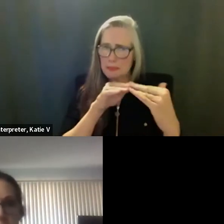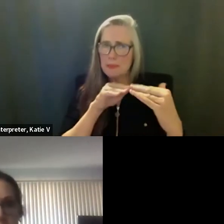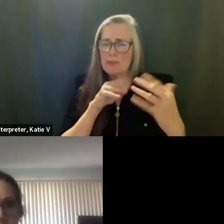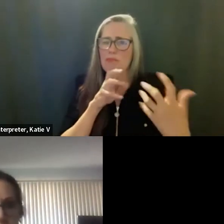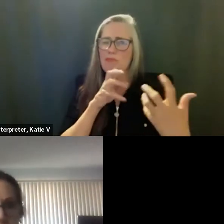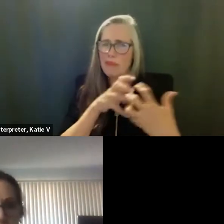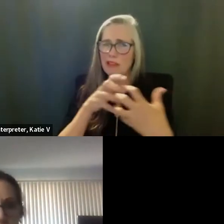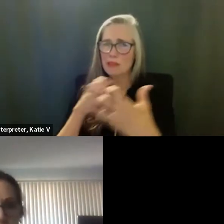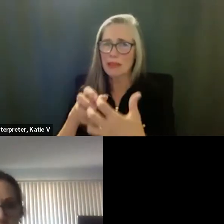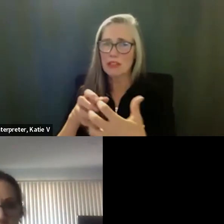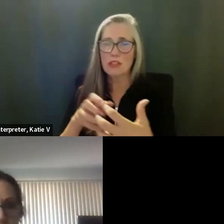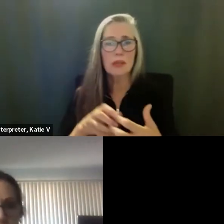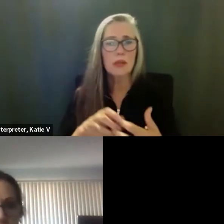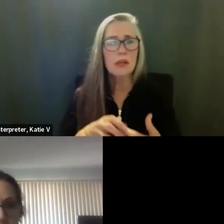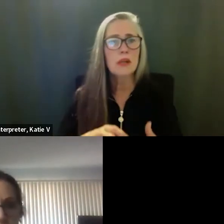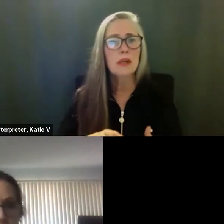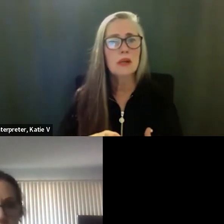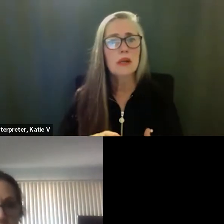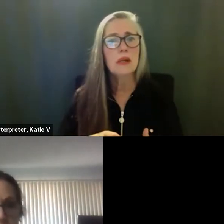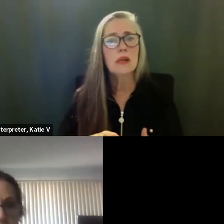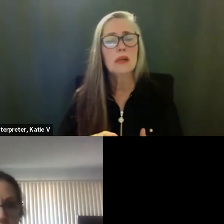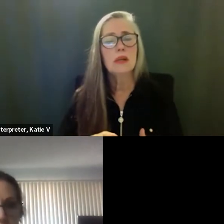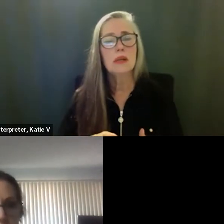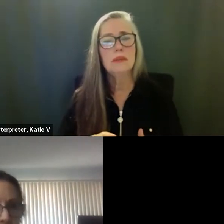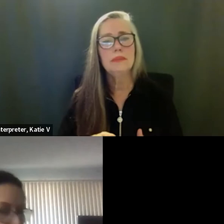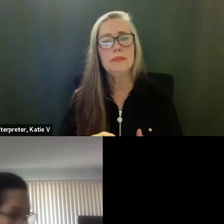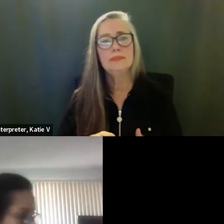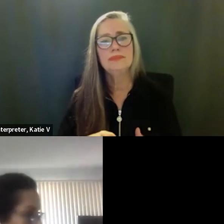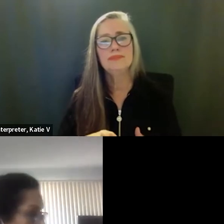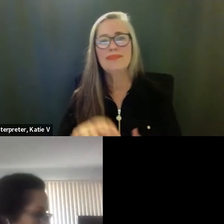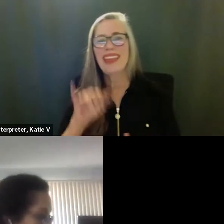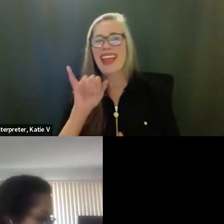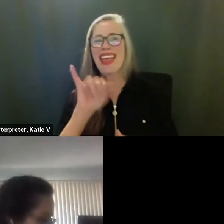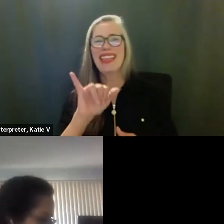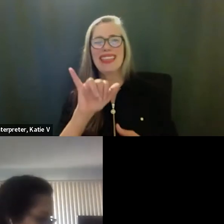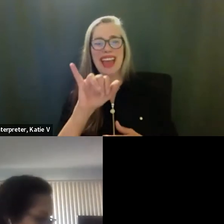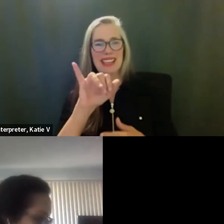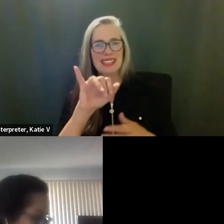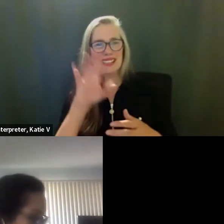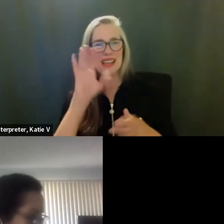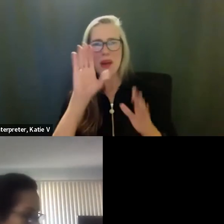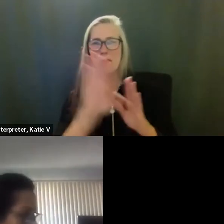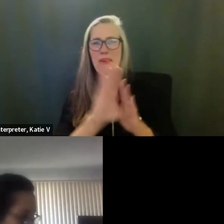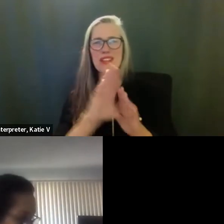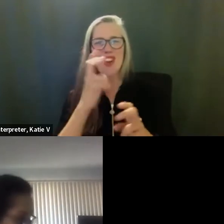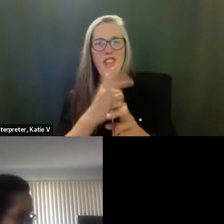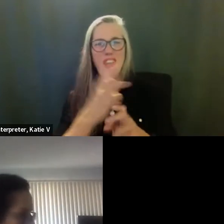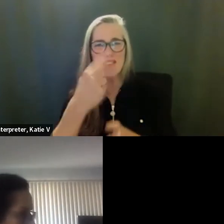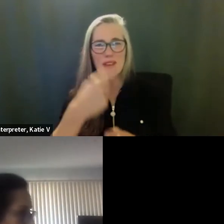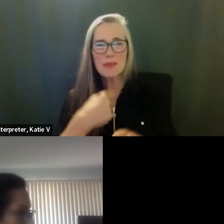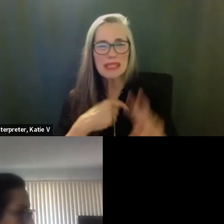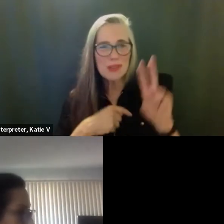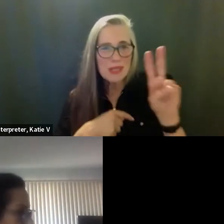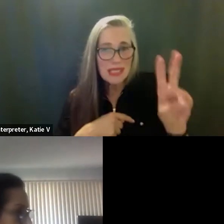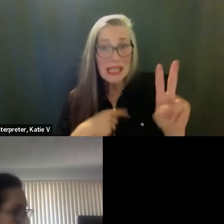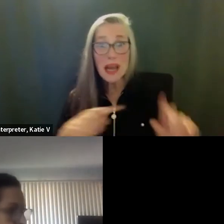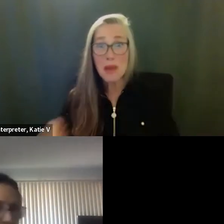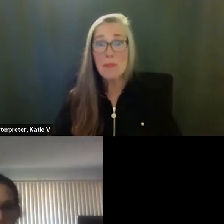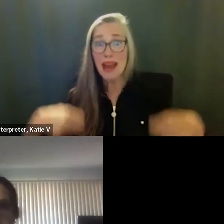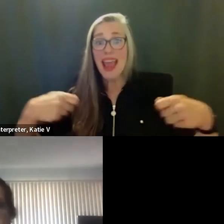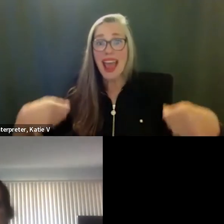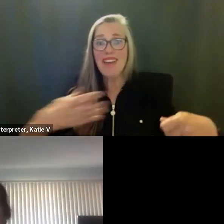I can't see from there, but I can pull my own drawing here and tell you what we have. We have a,